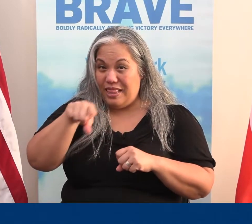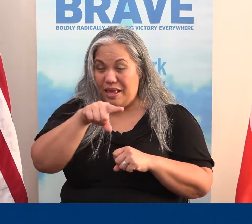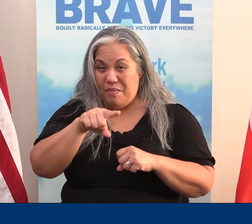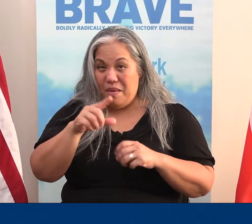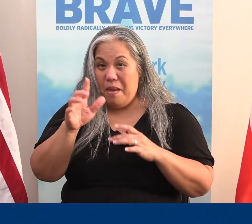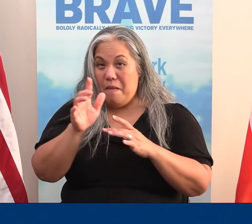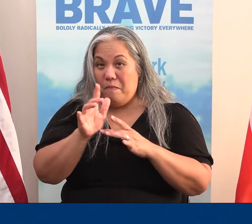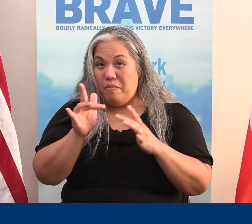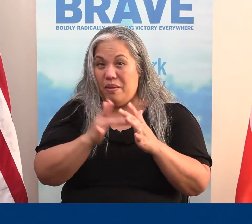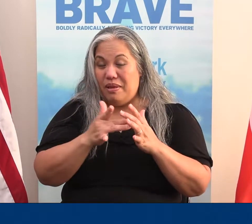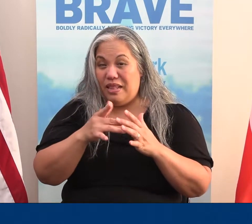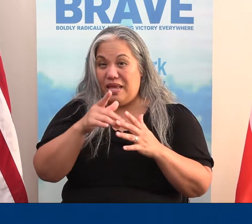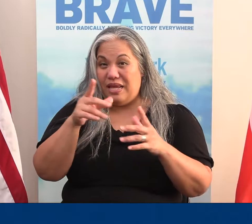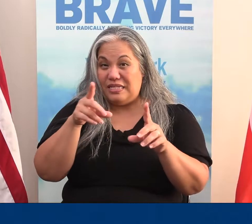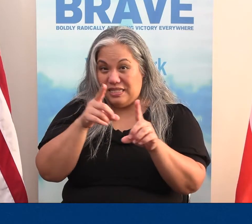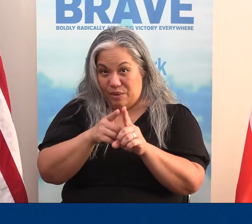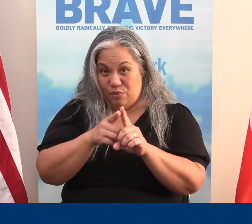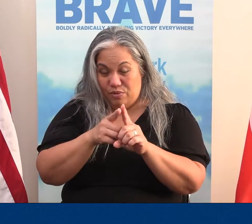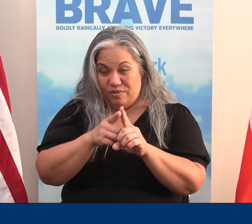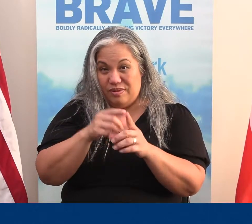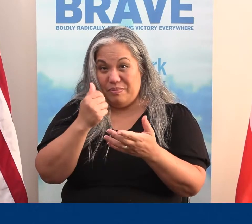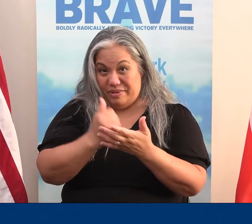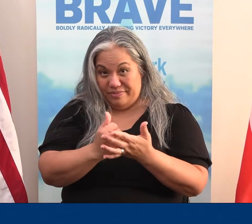them biblically a disciple. Amen?